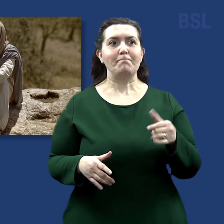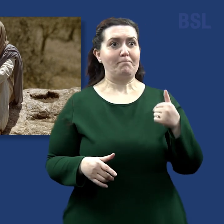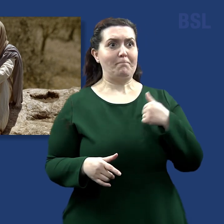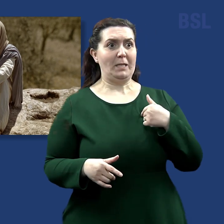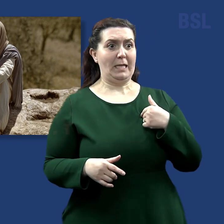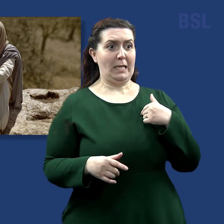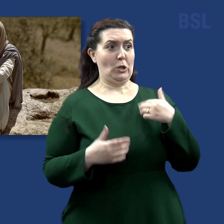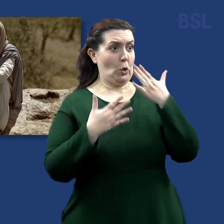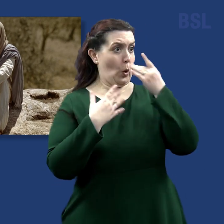I was a stranger.